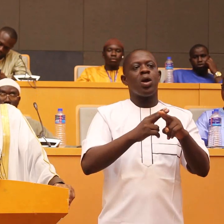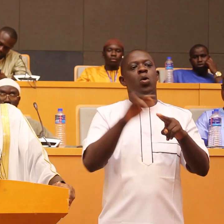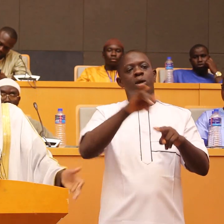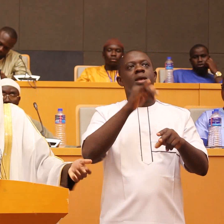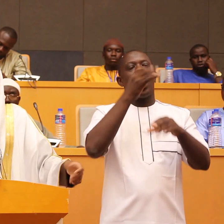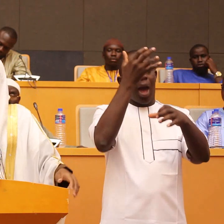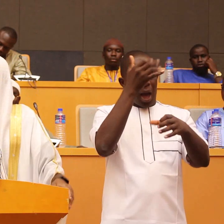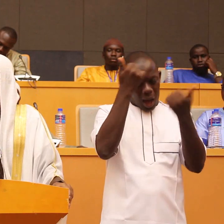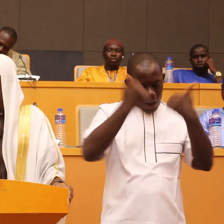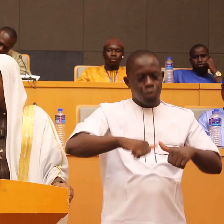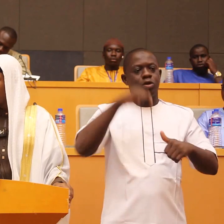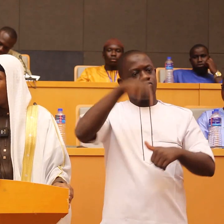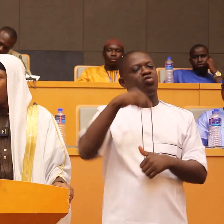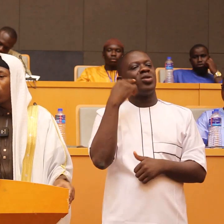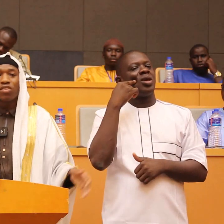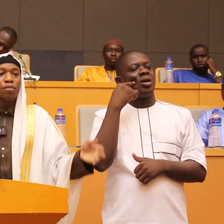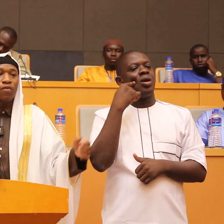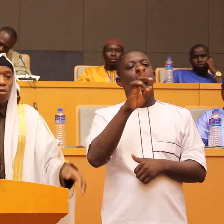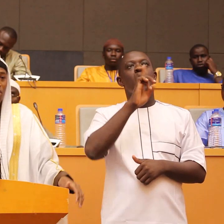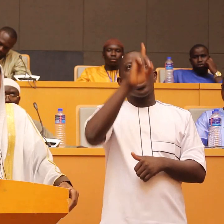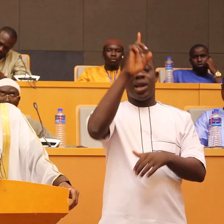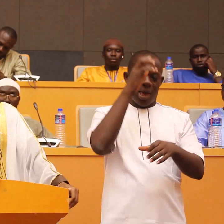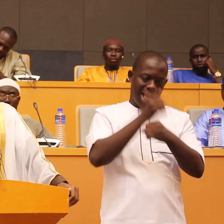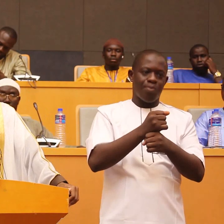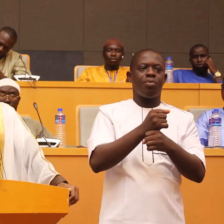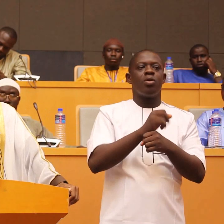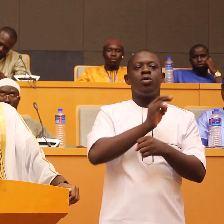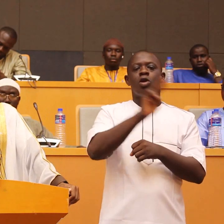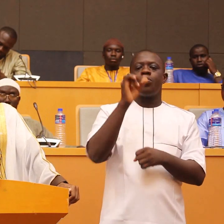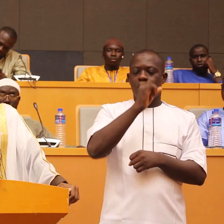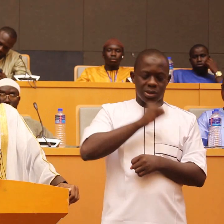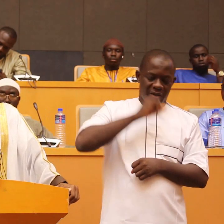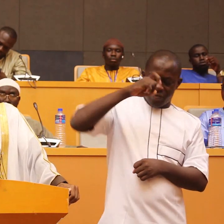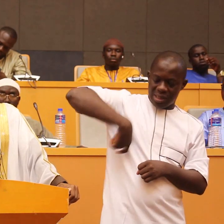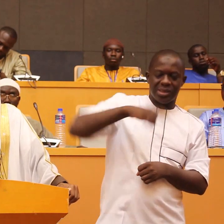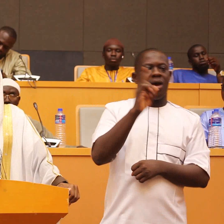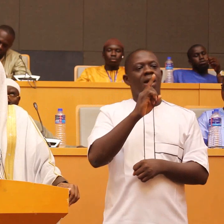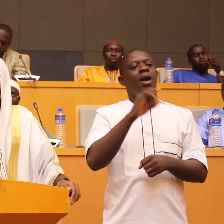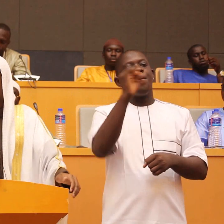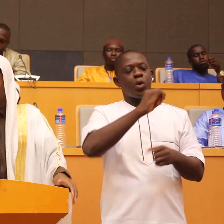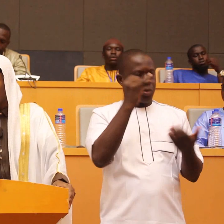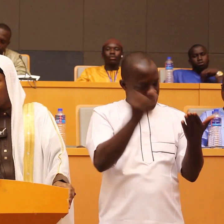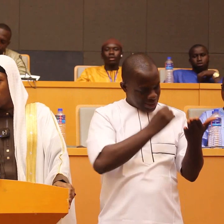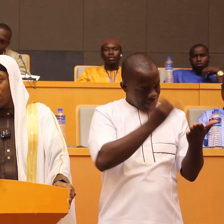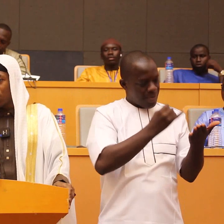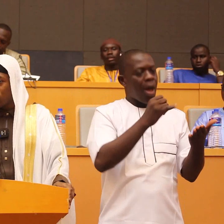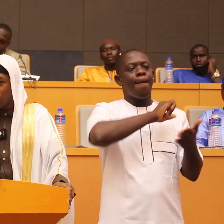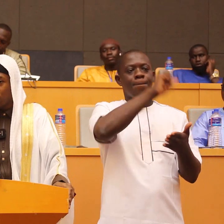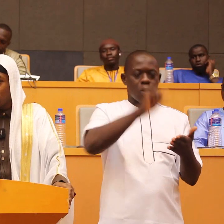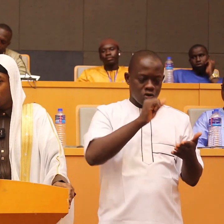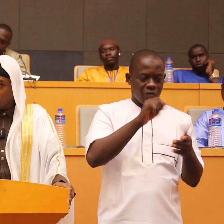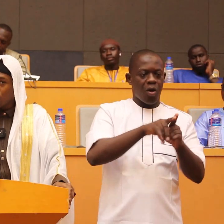allah not because i'm rich not because i'm the famous guy but because of kitab allah wa sunnatu rasulihi sallallahu